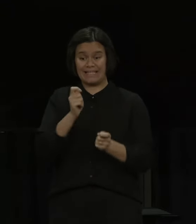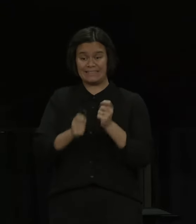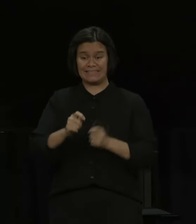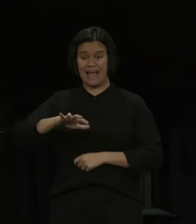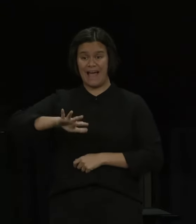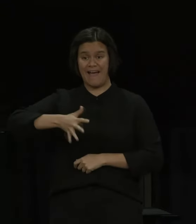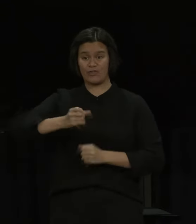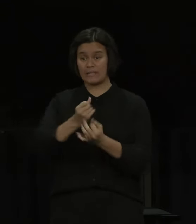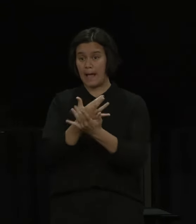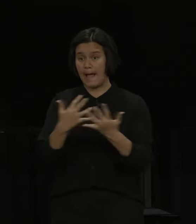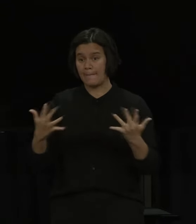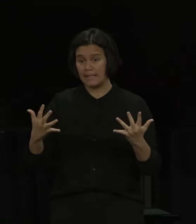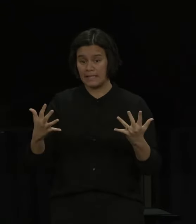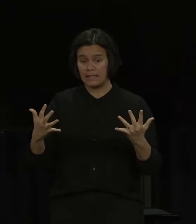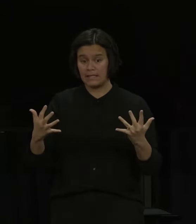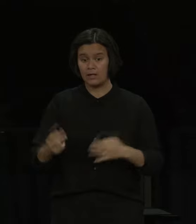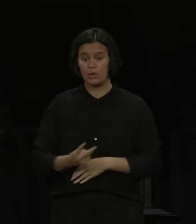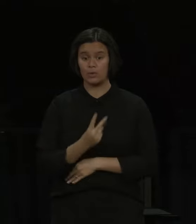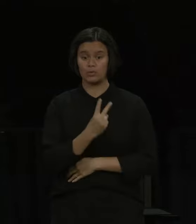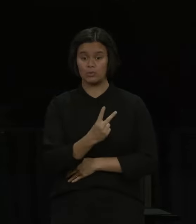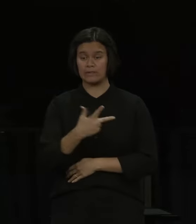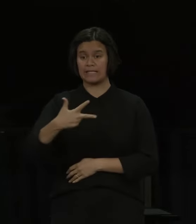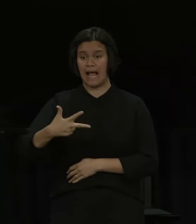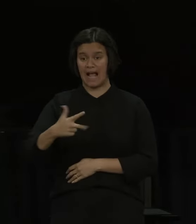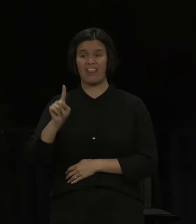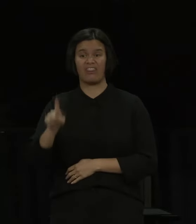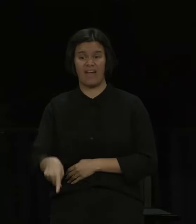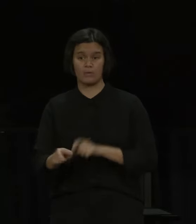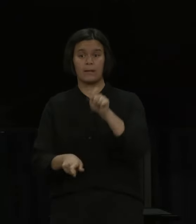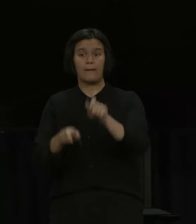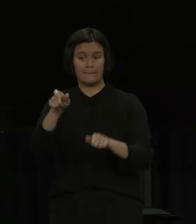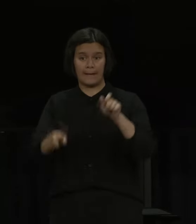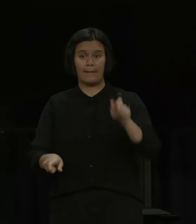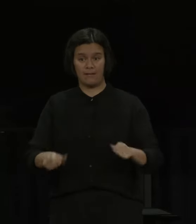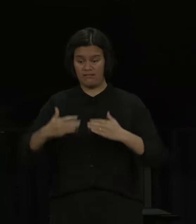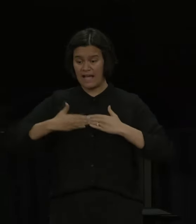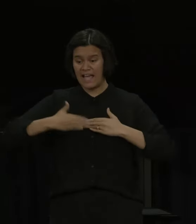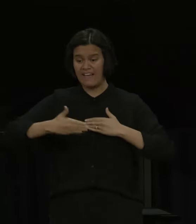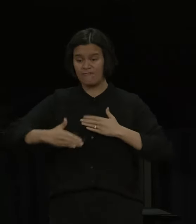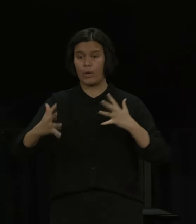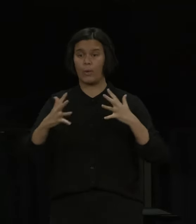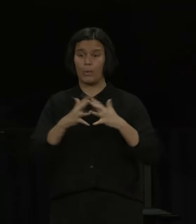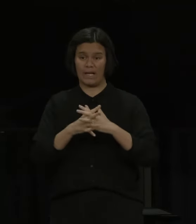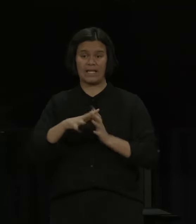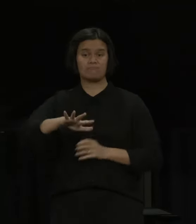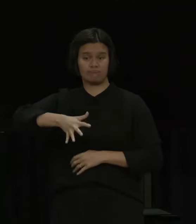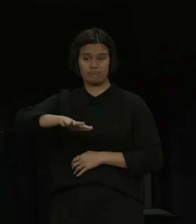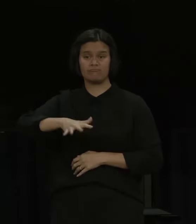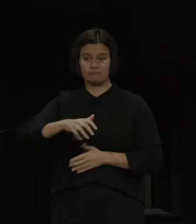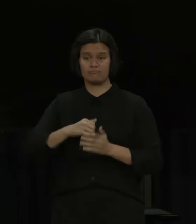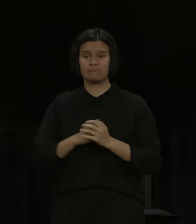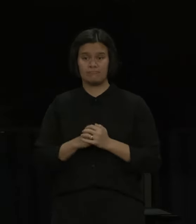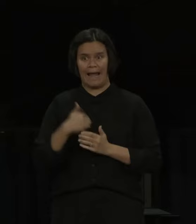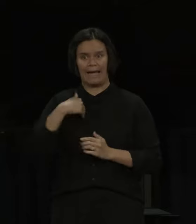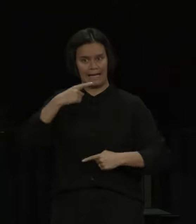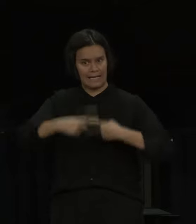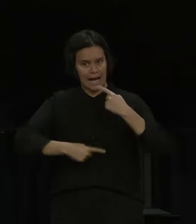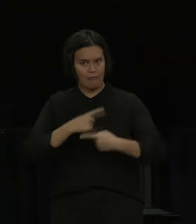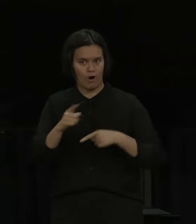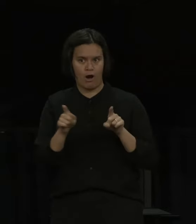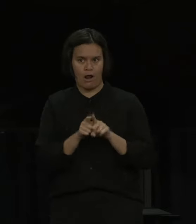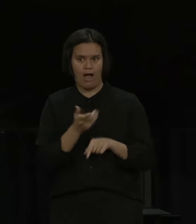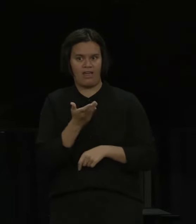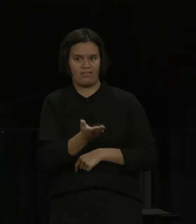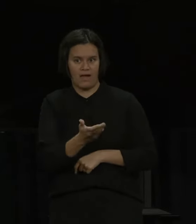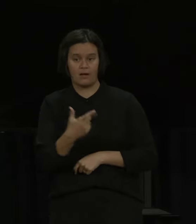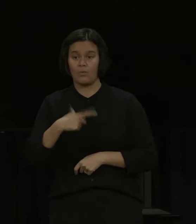,000, and that is excellent. It's what we need to keep doing if we're going to enjoy the summer ahead while living with COVID